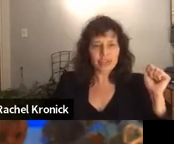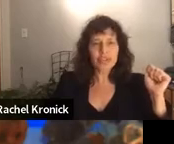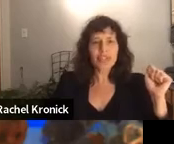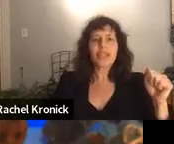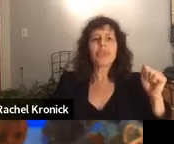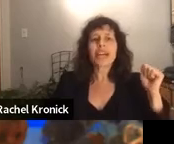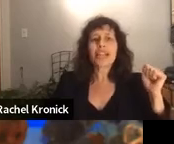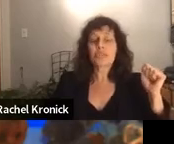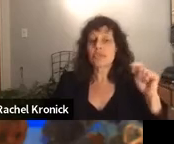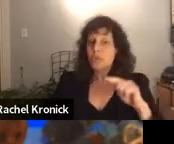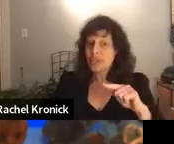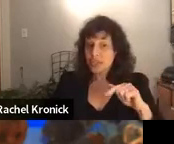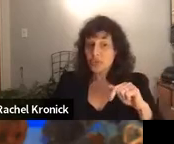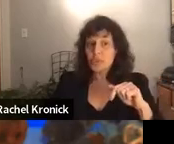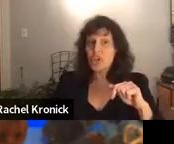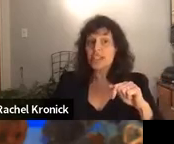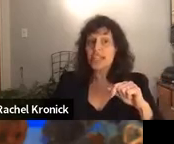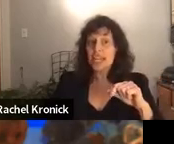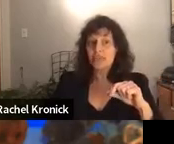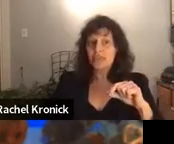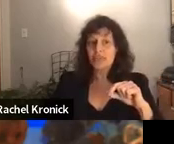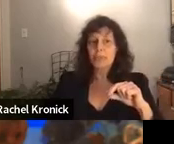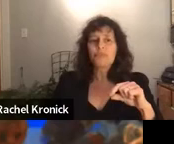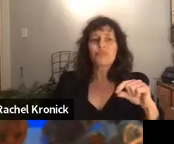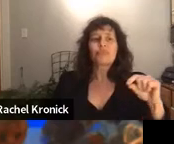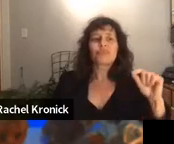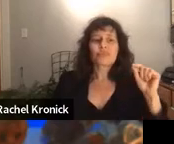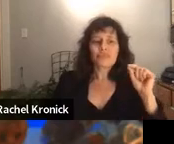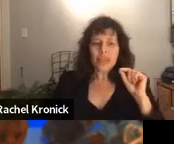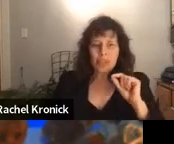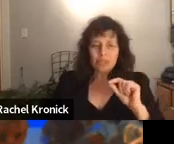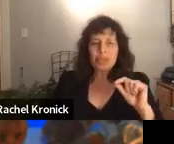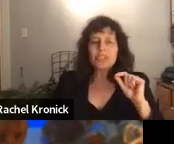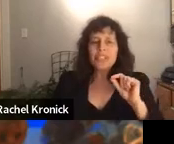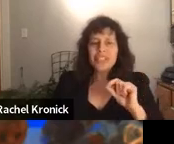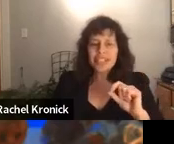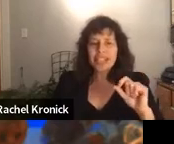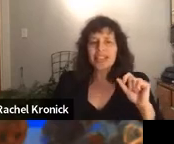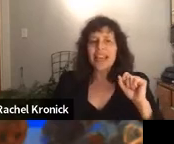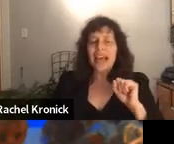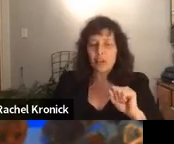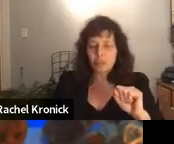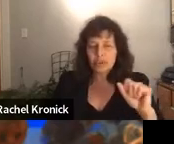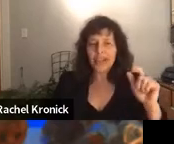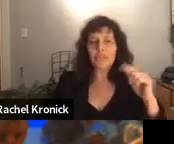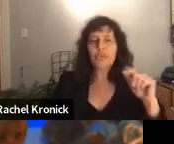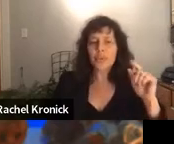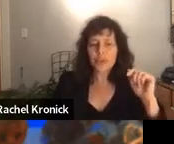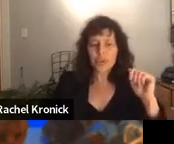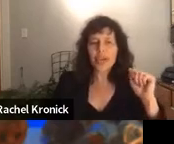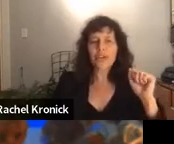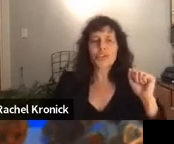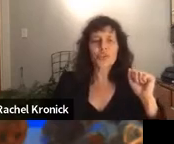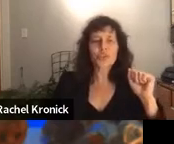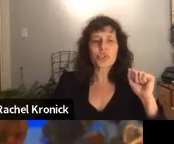life because before the country was not safe. But the people in the city, they help and the boy